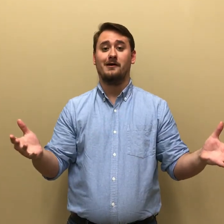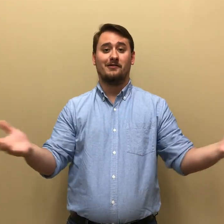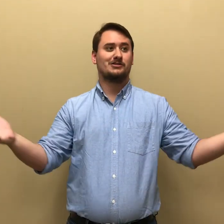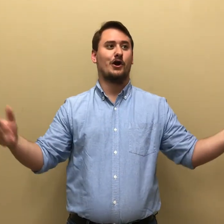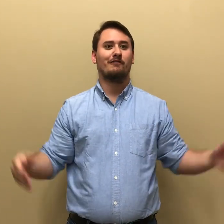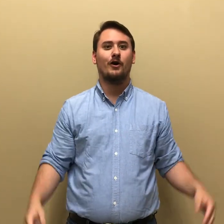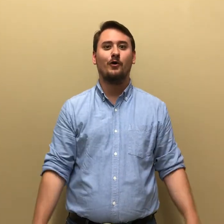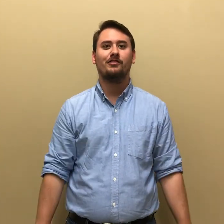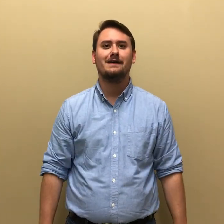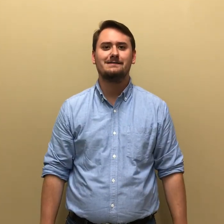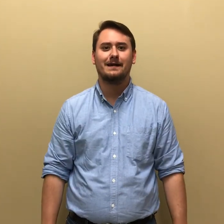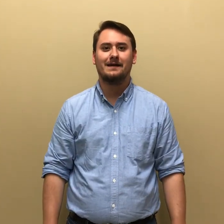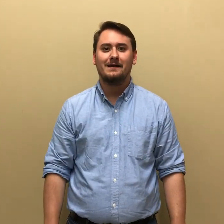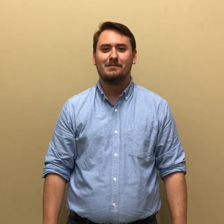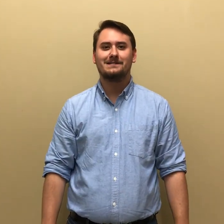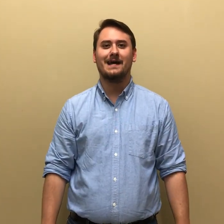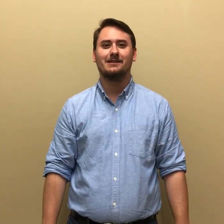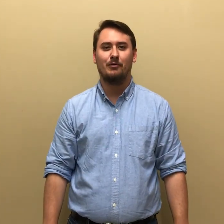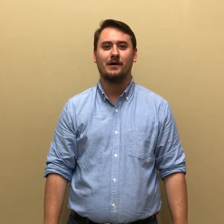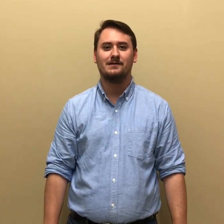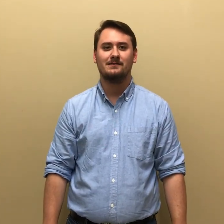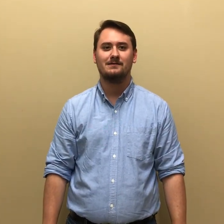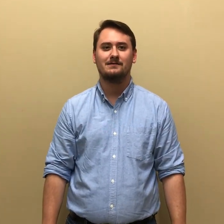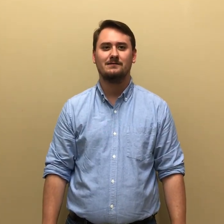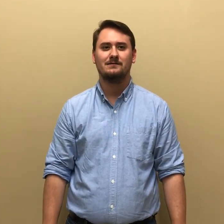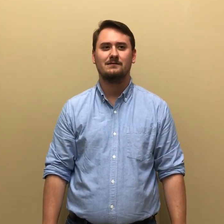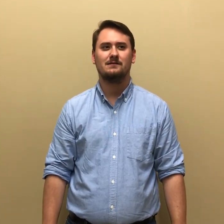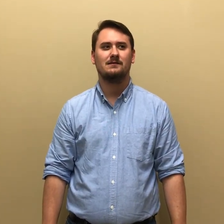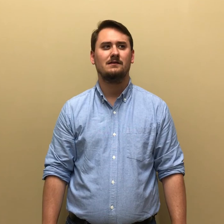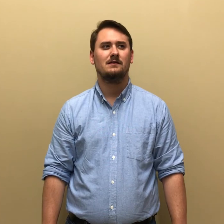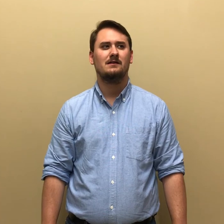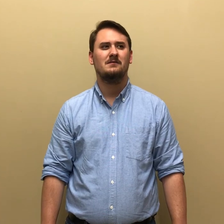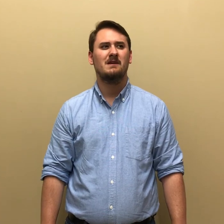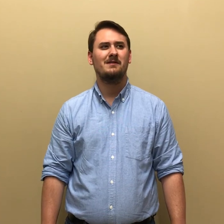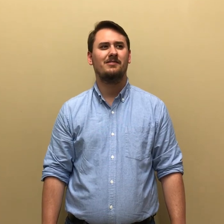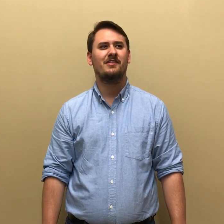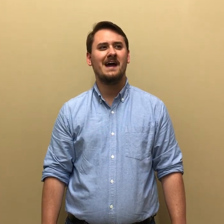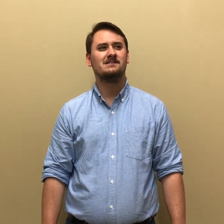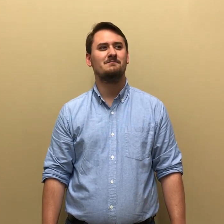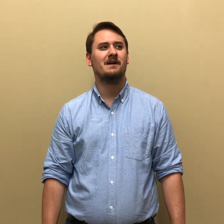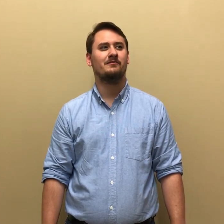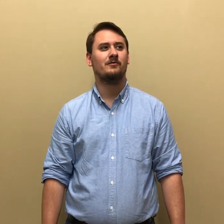the start of the whole thing is like beside the point. Maybe that's a metaphor.